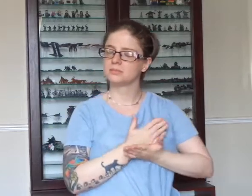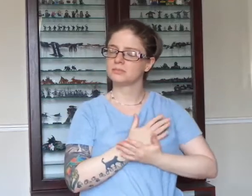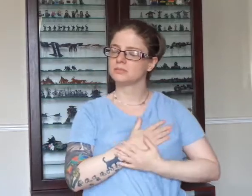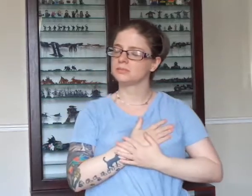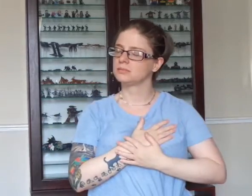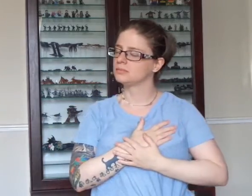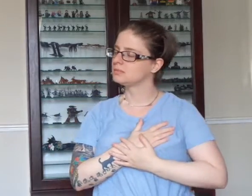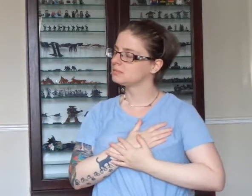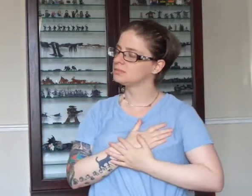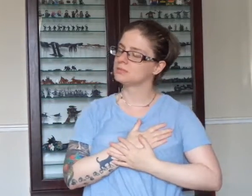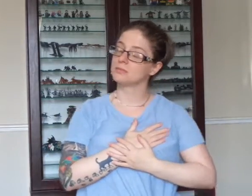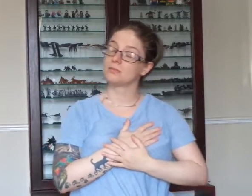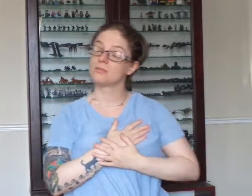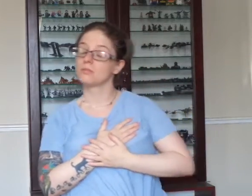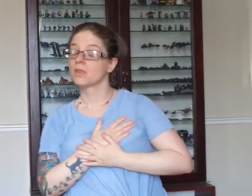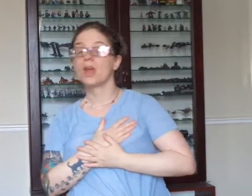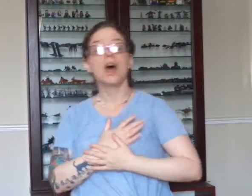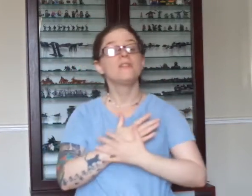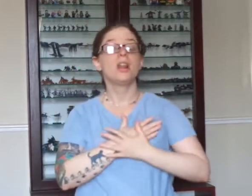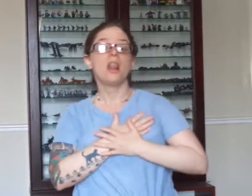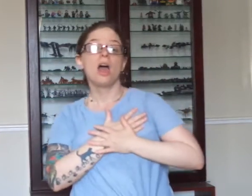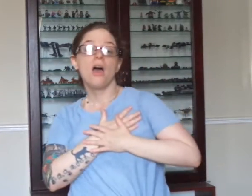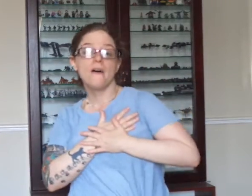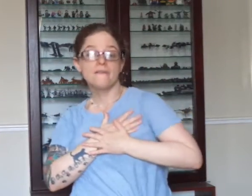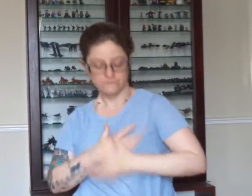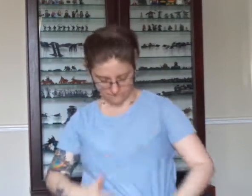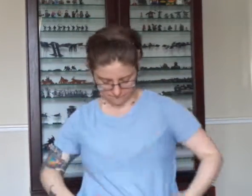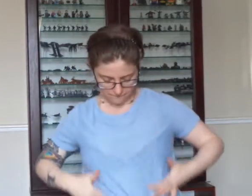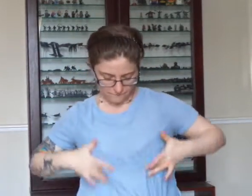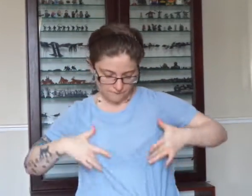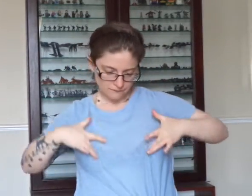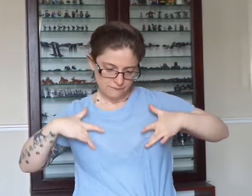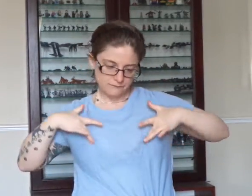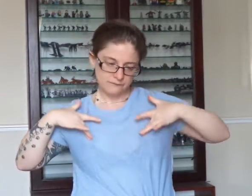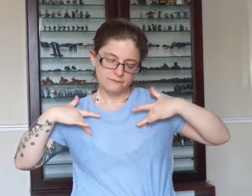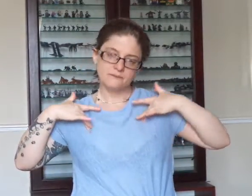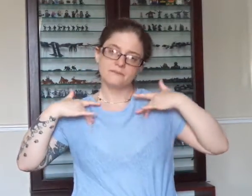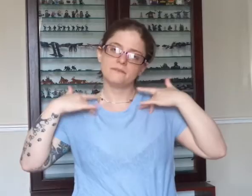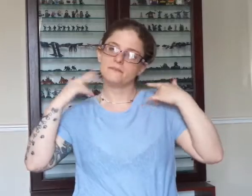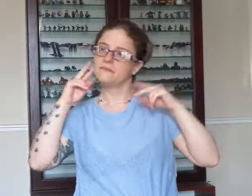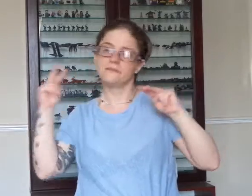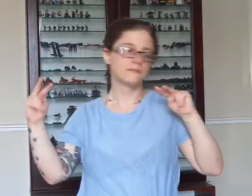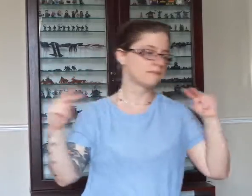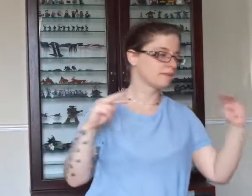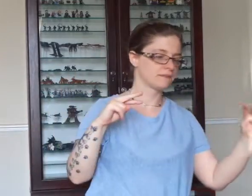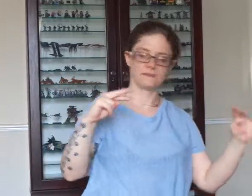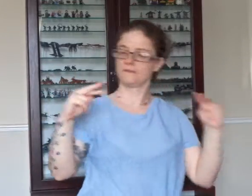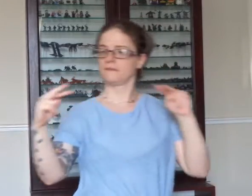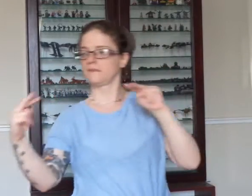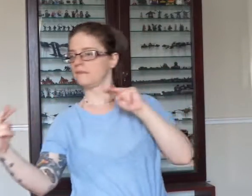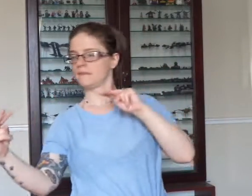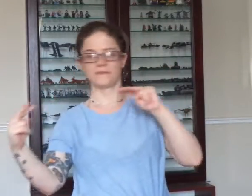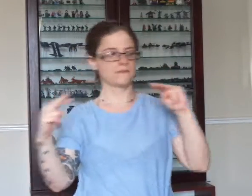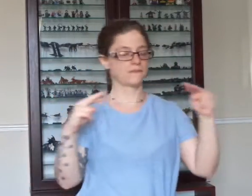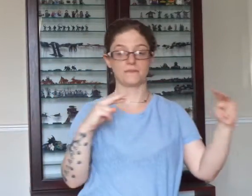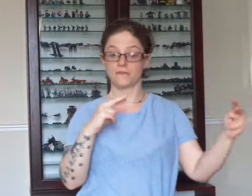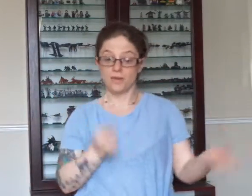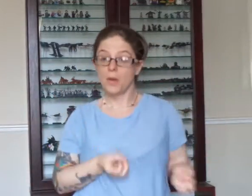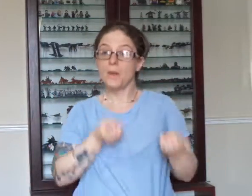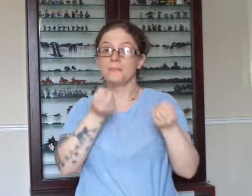I've looked at love from both sides now. From give and take.